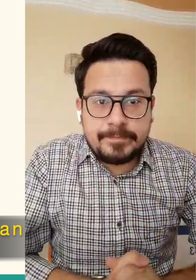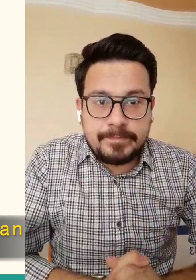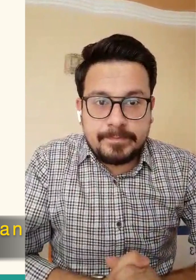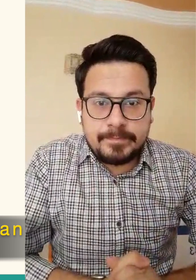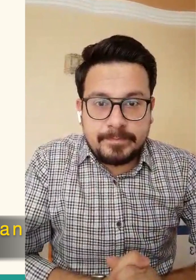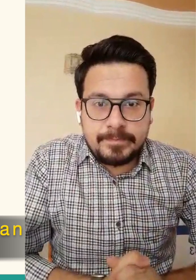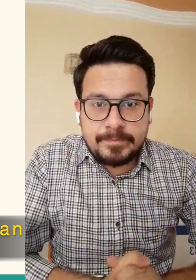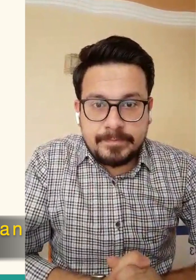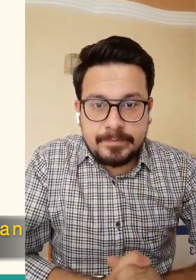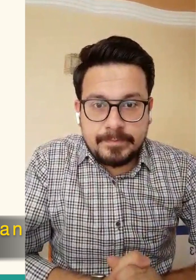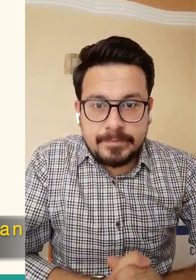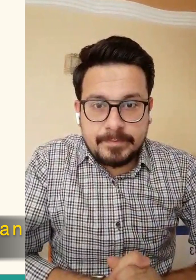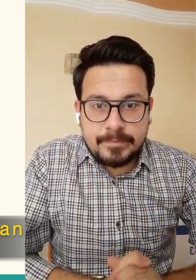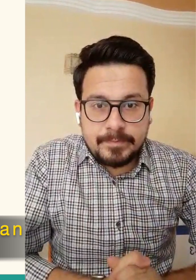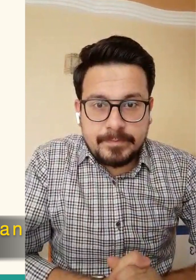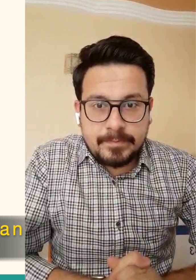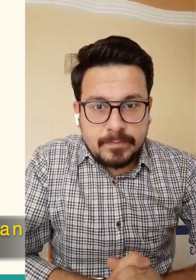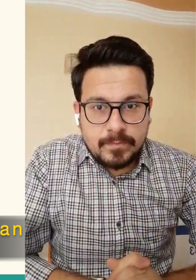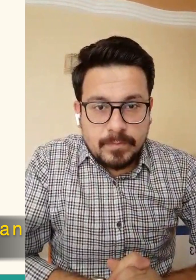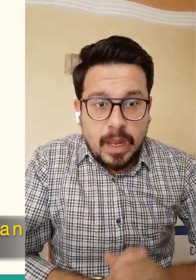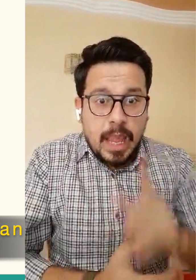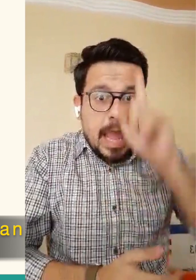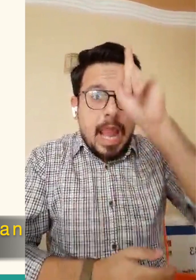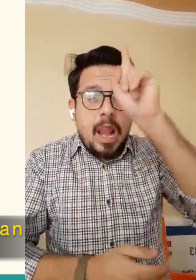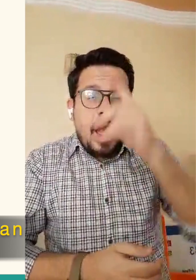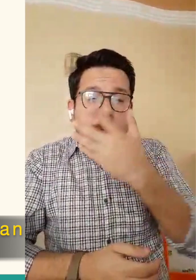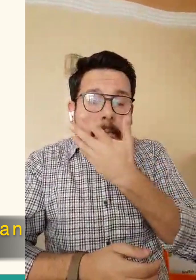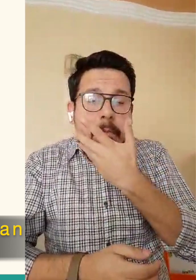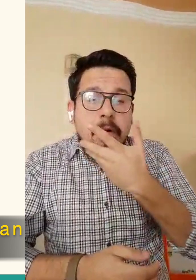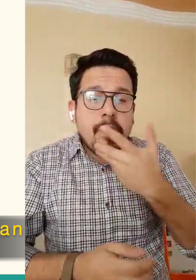as his aid is in the assistance of others